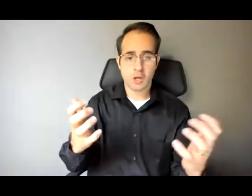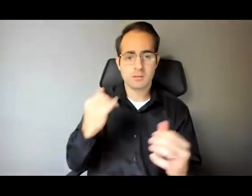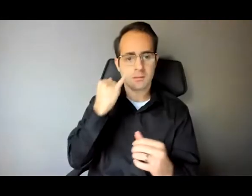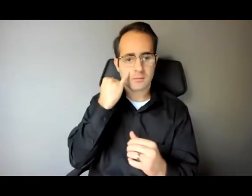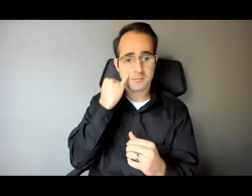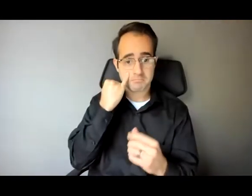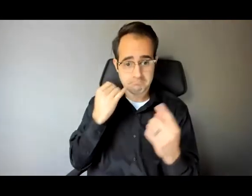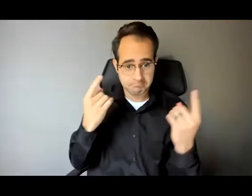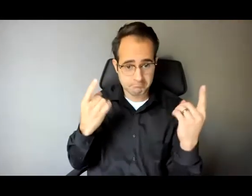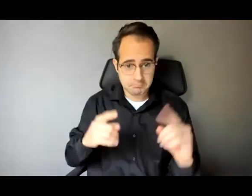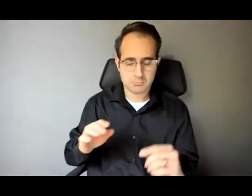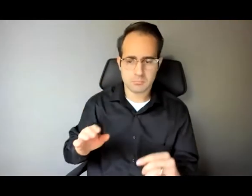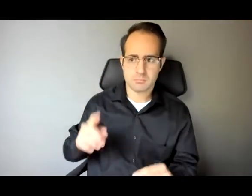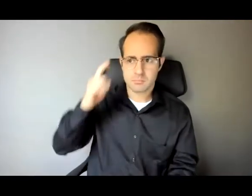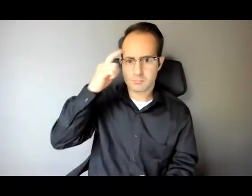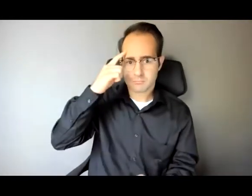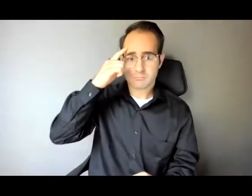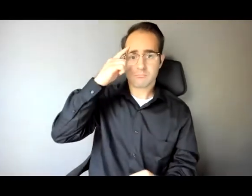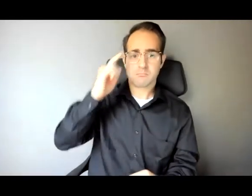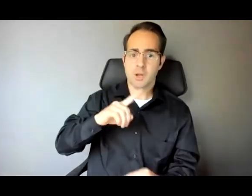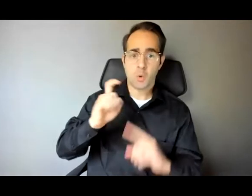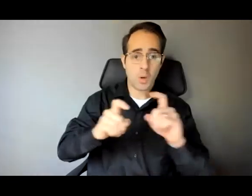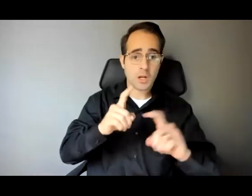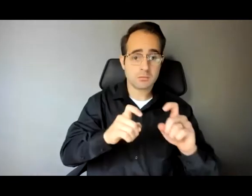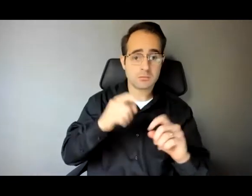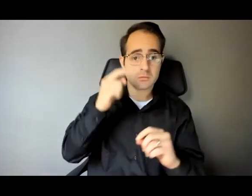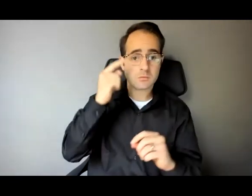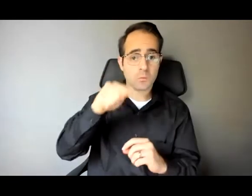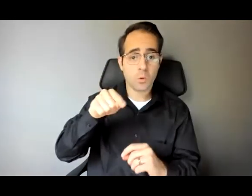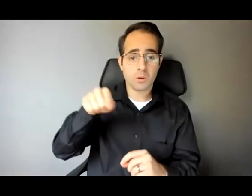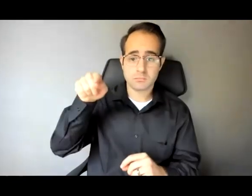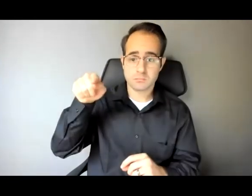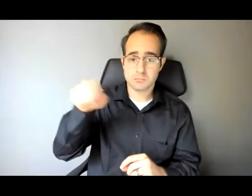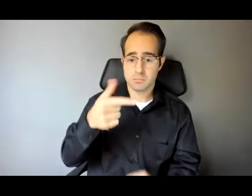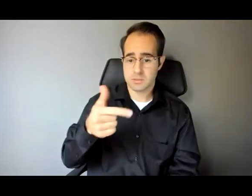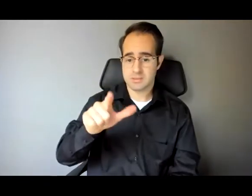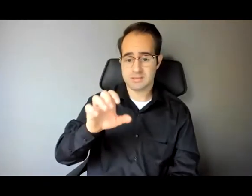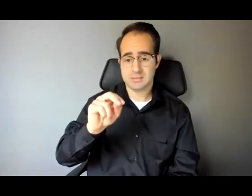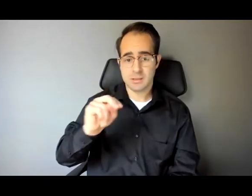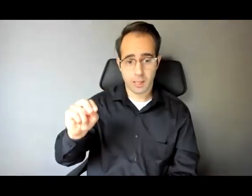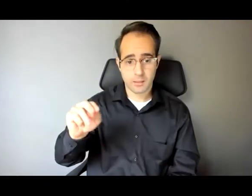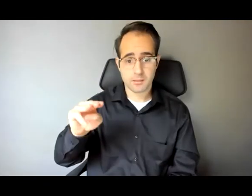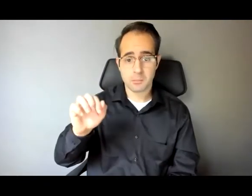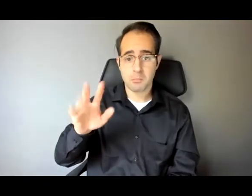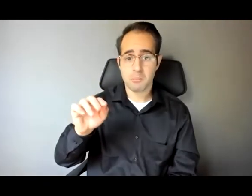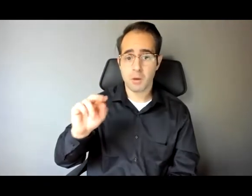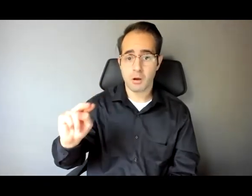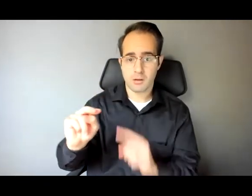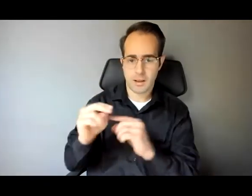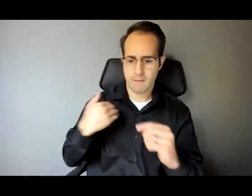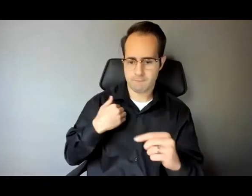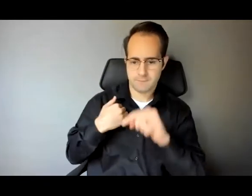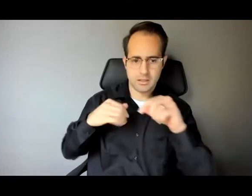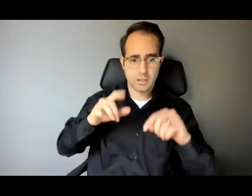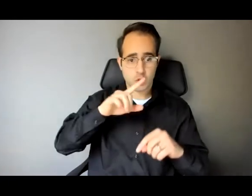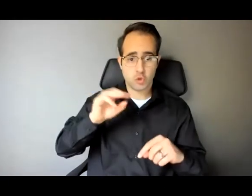question for Glenn Martin, you can put your question in the Q&A feature of